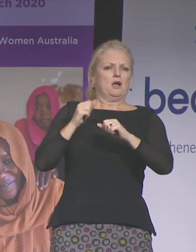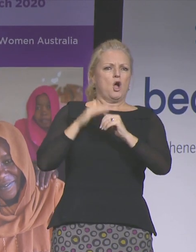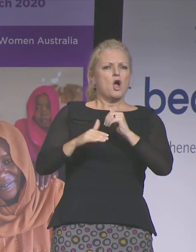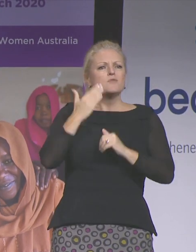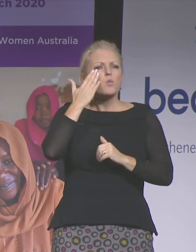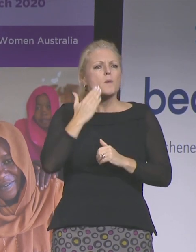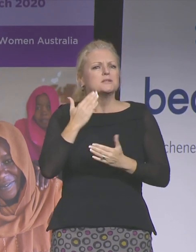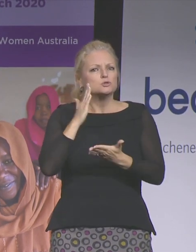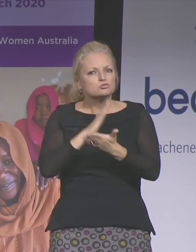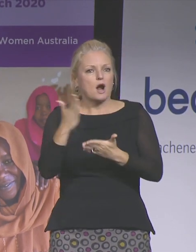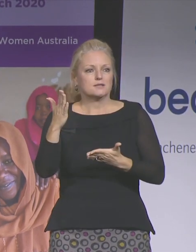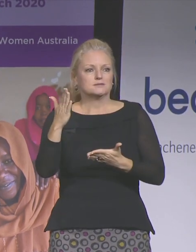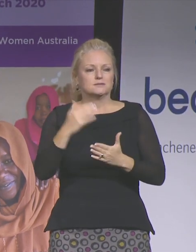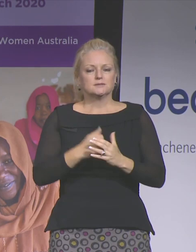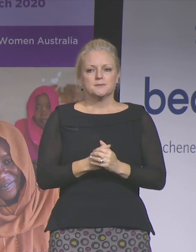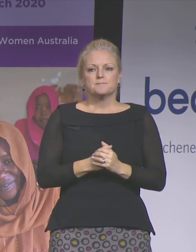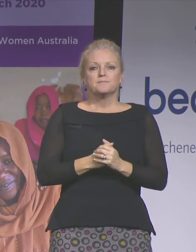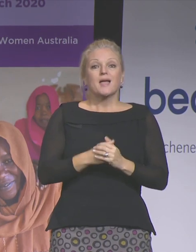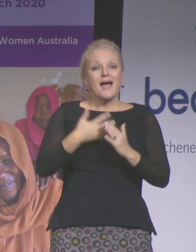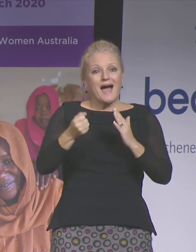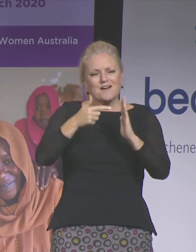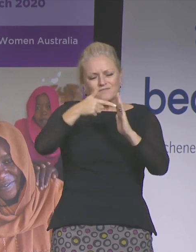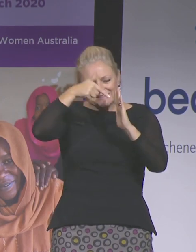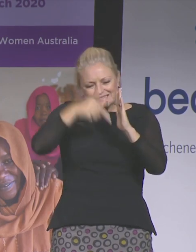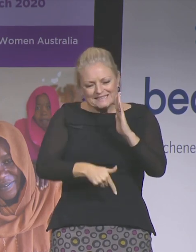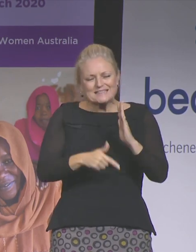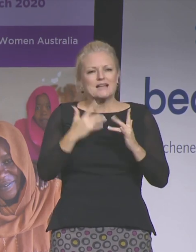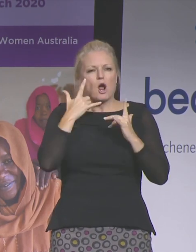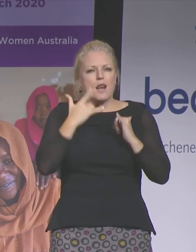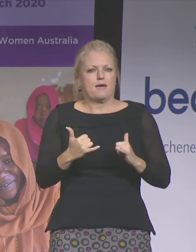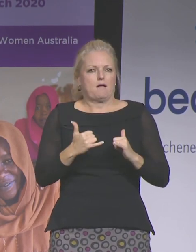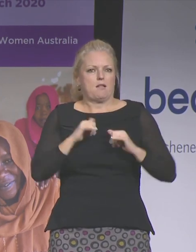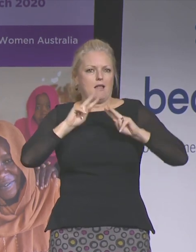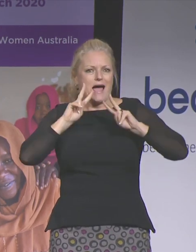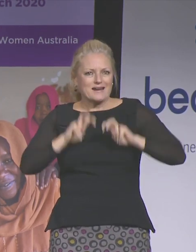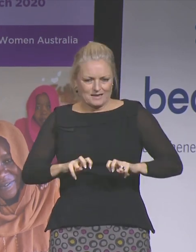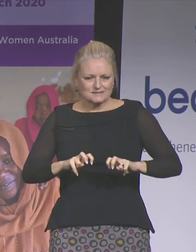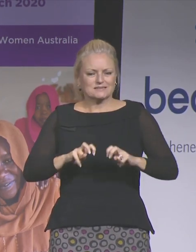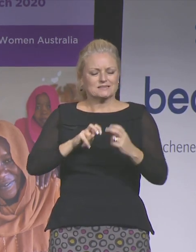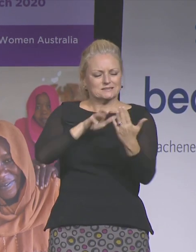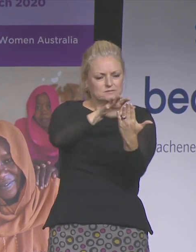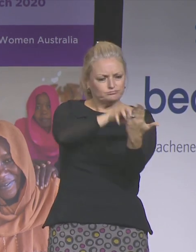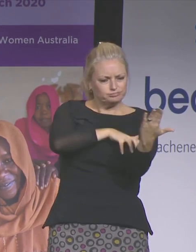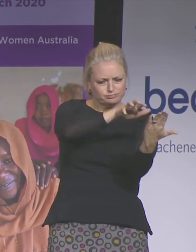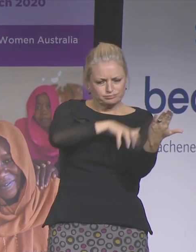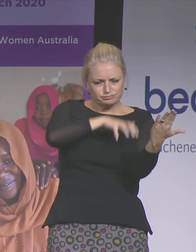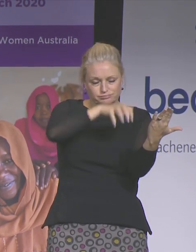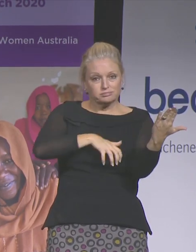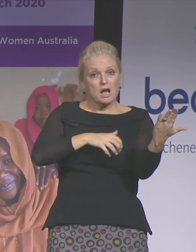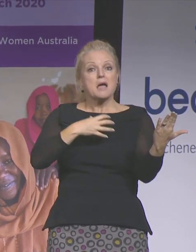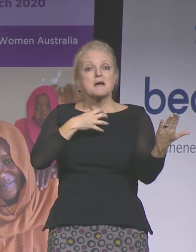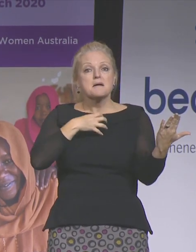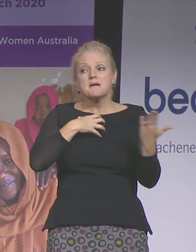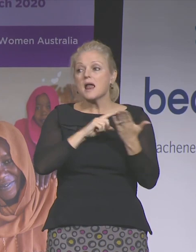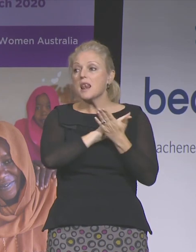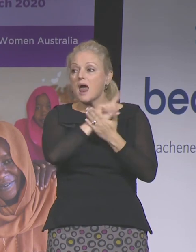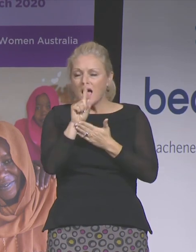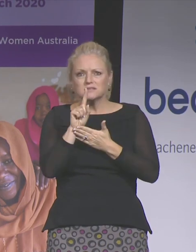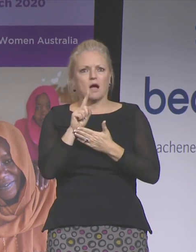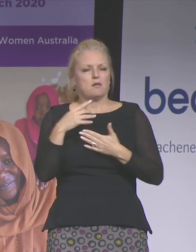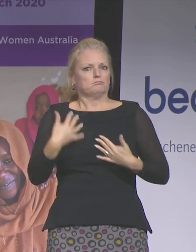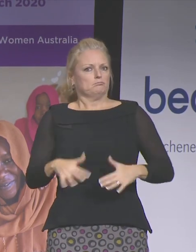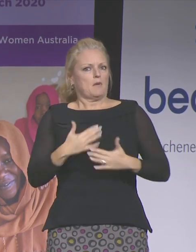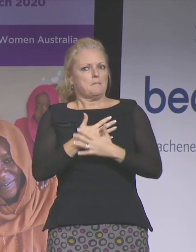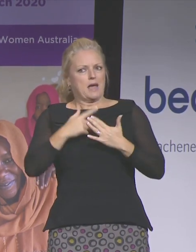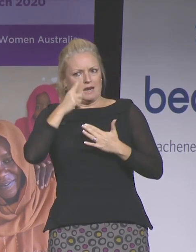Interestingly, despite a very detailed legal analysis in our report, it was the most cited of any of our reports across the